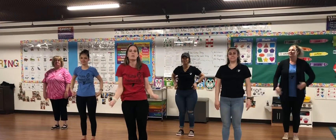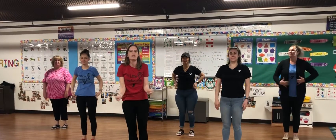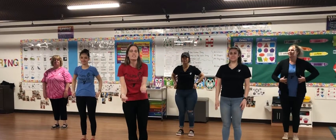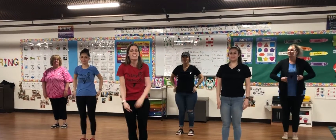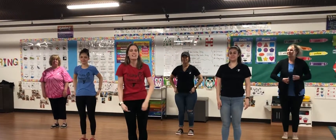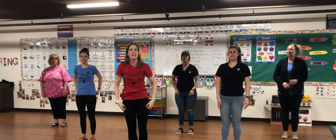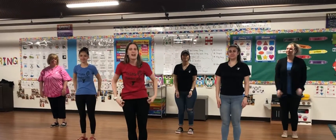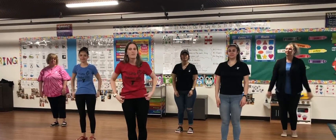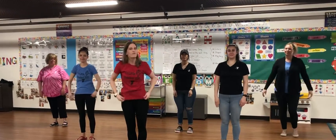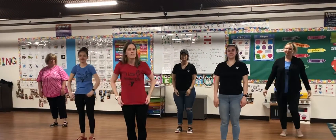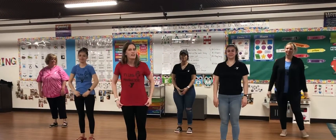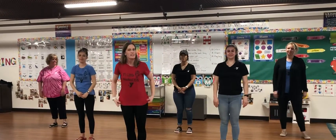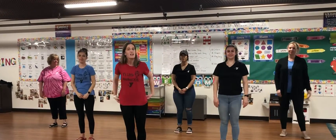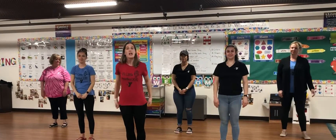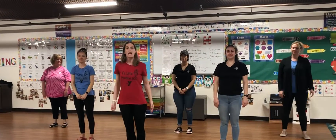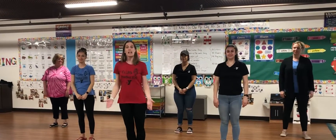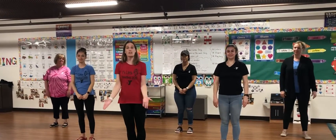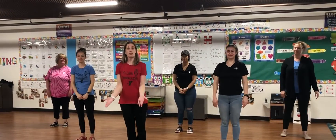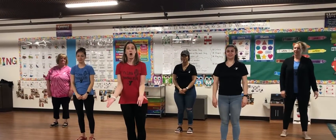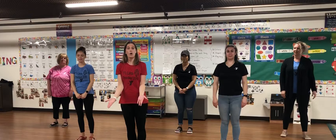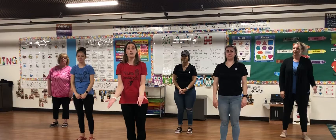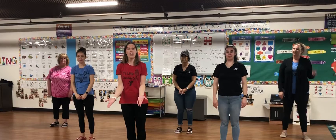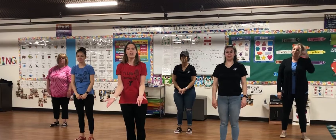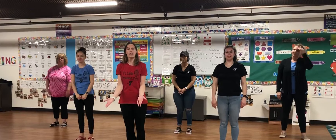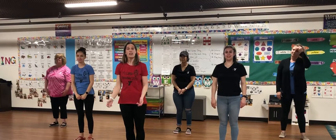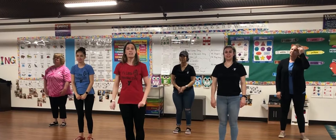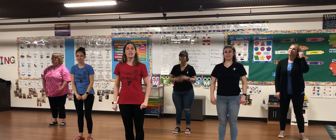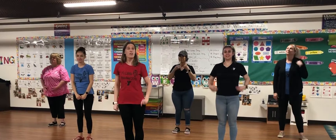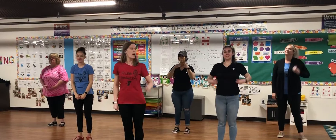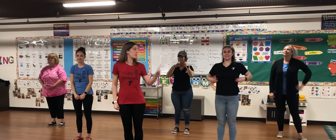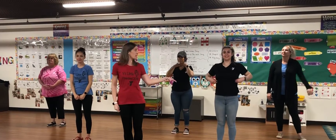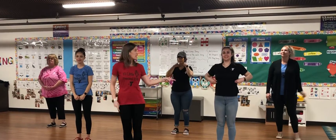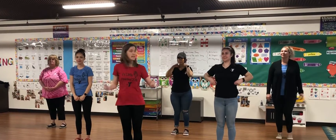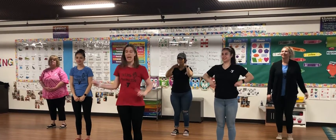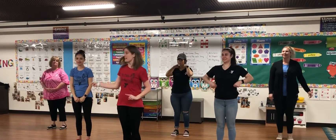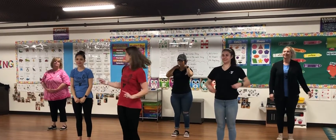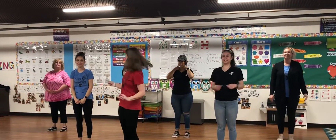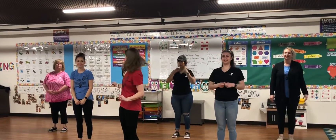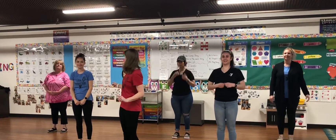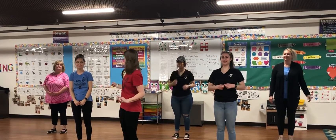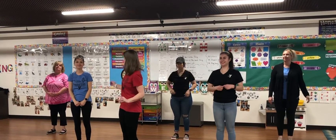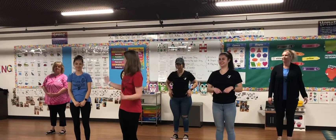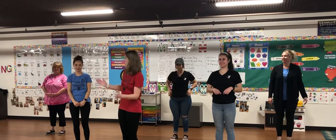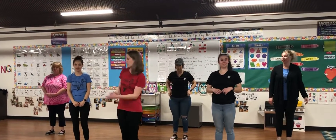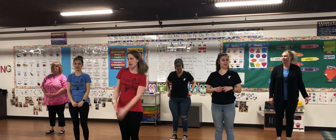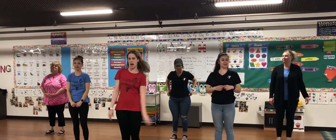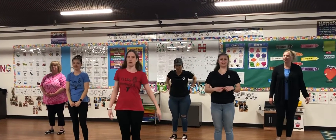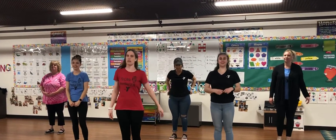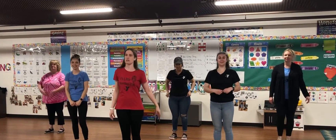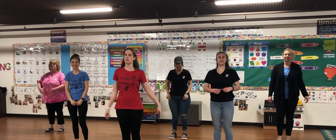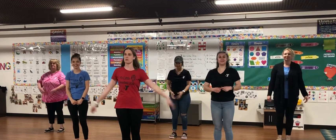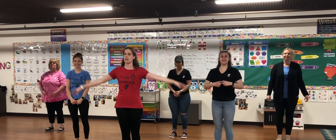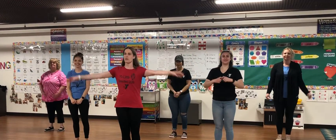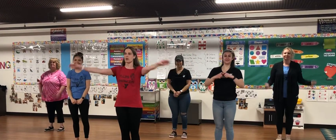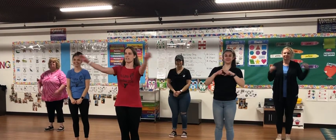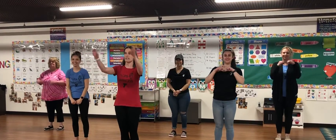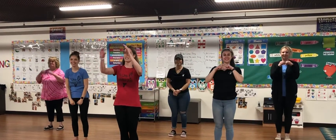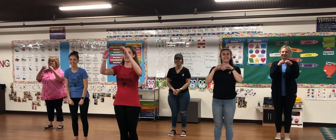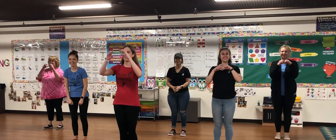we're just here to have fun. Let's do the whole thing together beginning to end. Is everyone ready? Yes. I'm ready for some squeaky voices. Here we